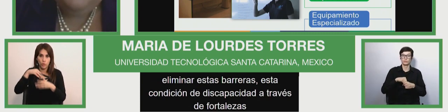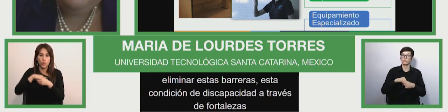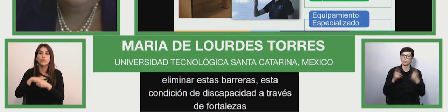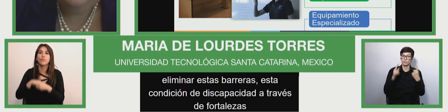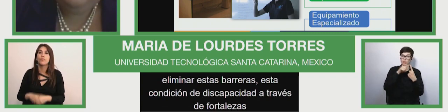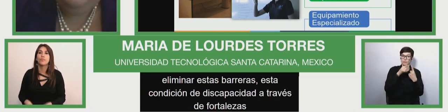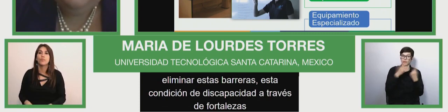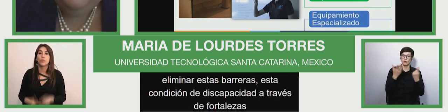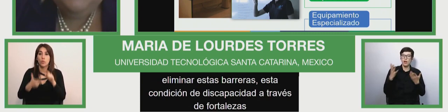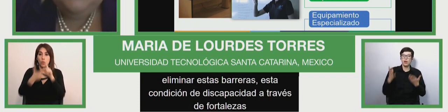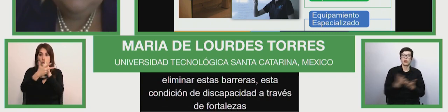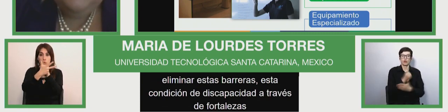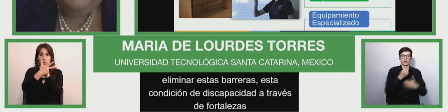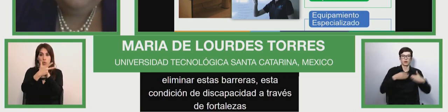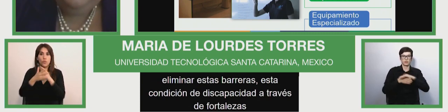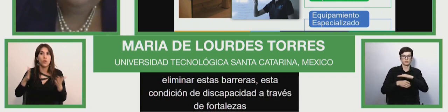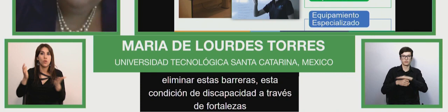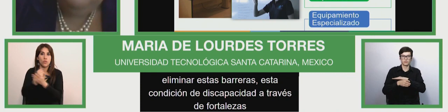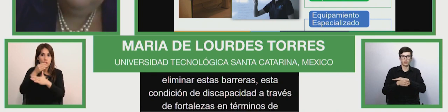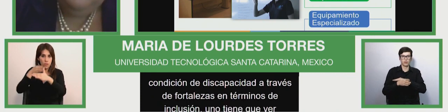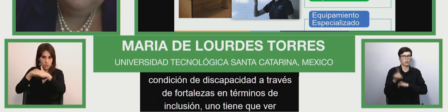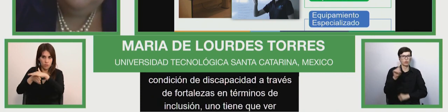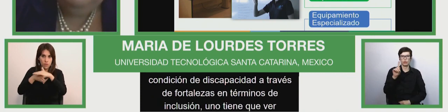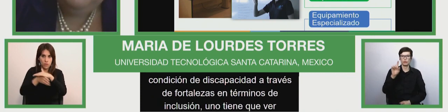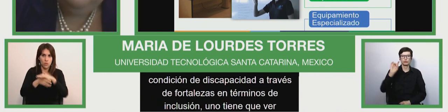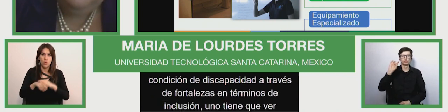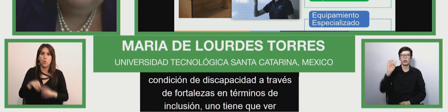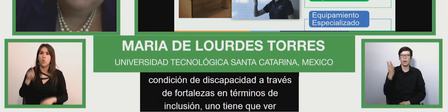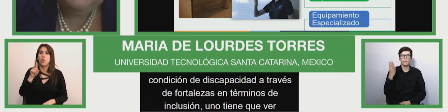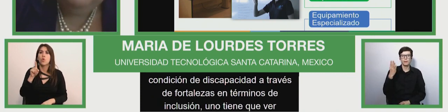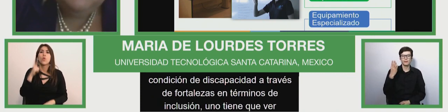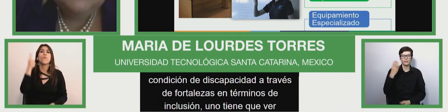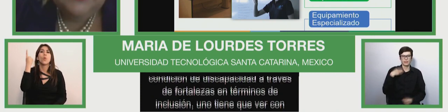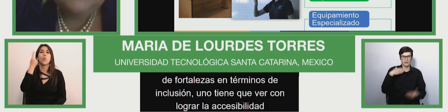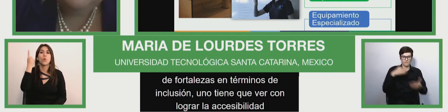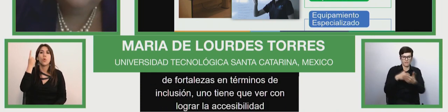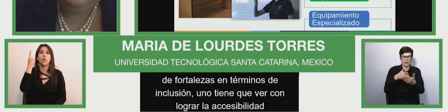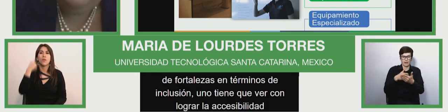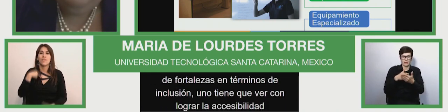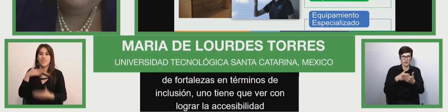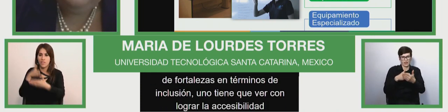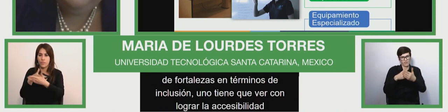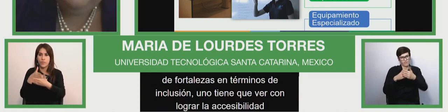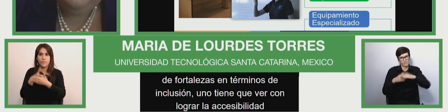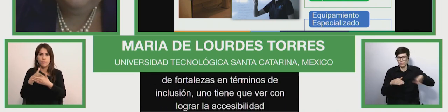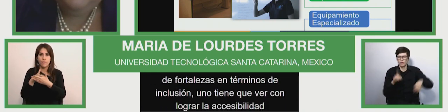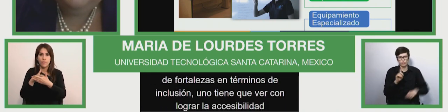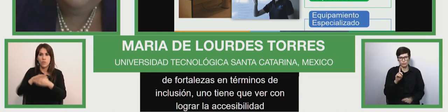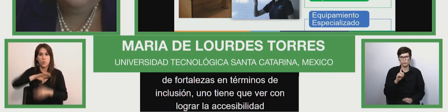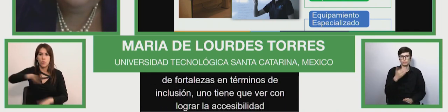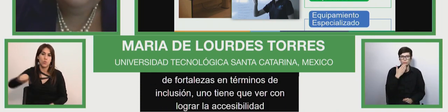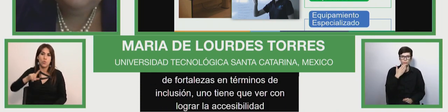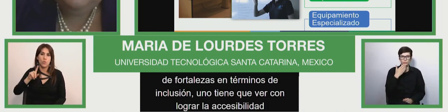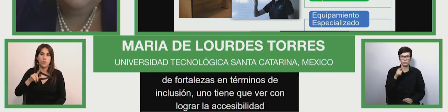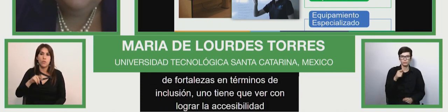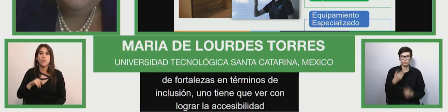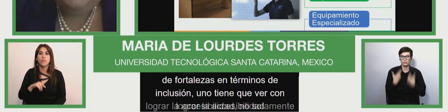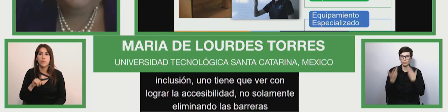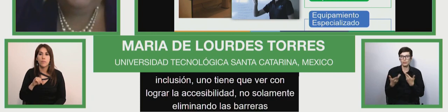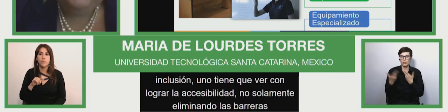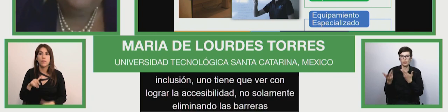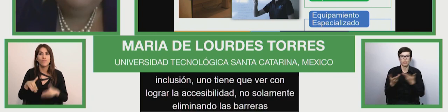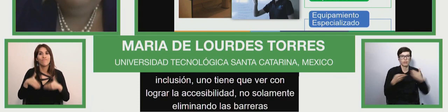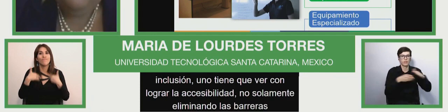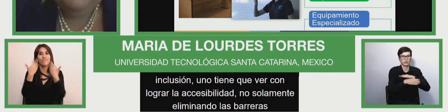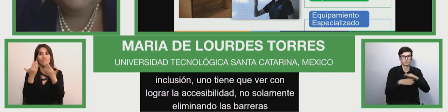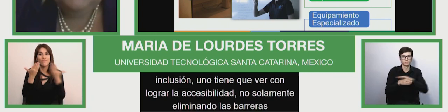this this this capacity through three access that strengthen this inclusion model and one is